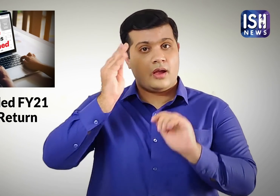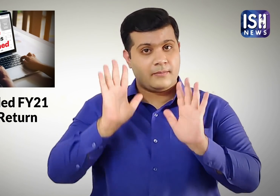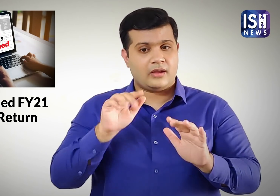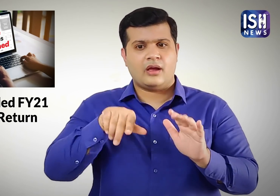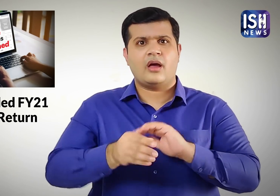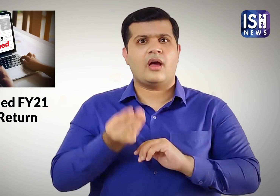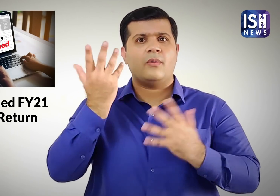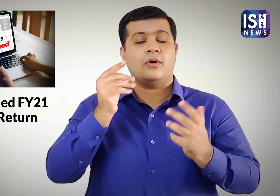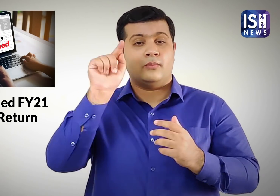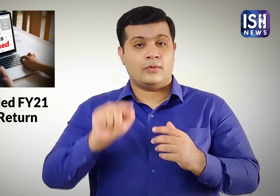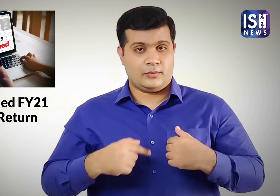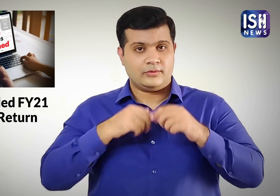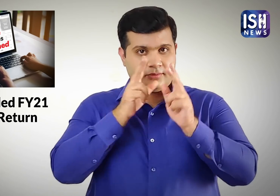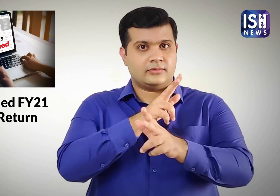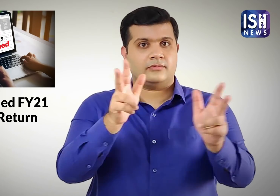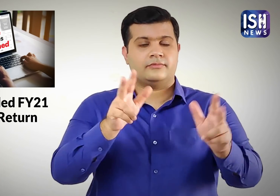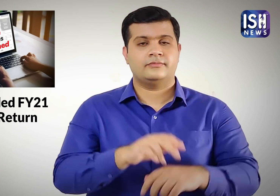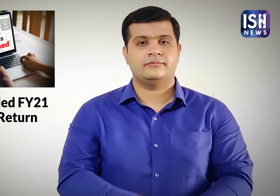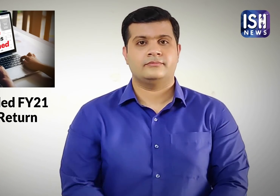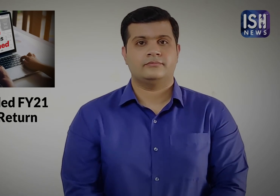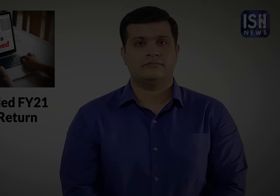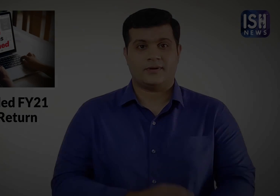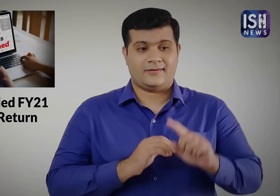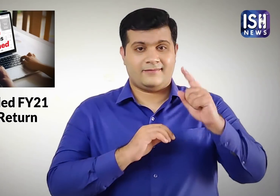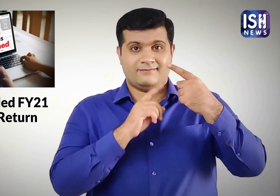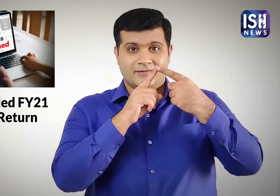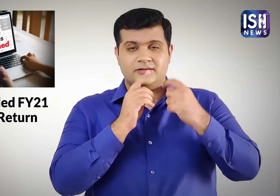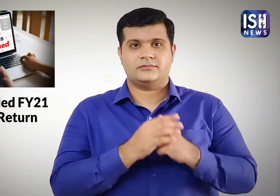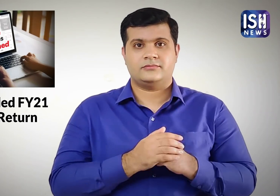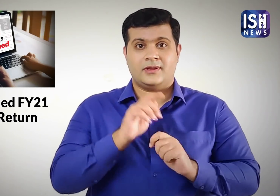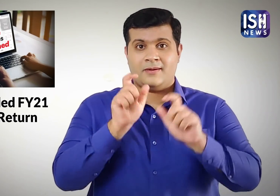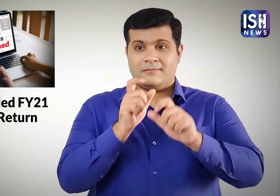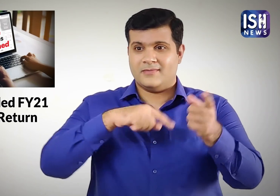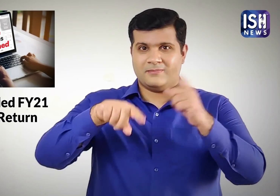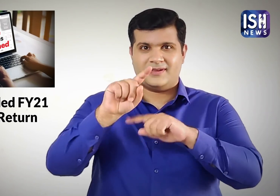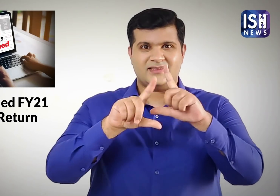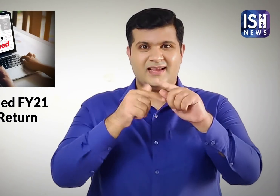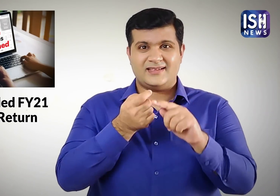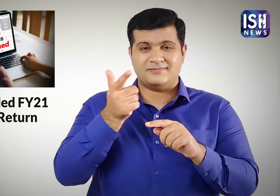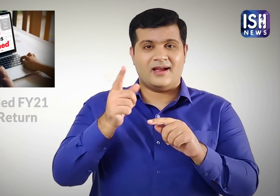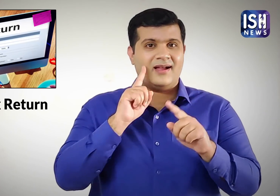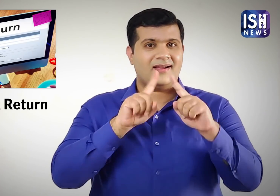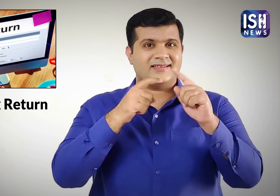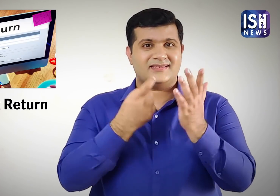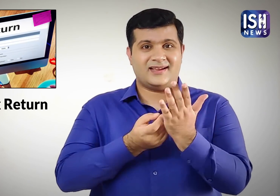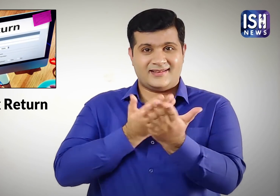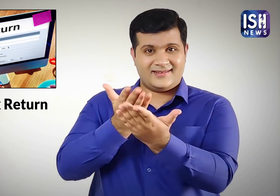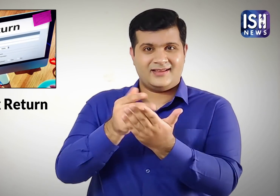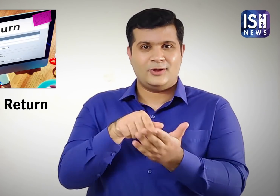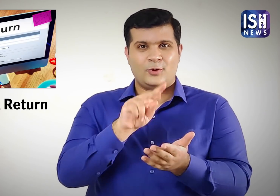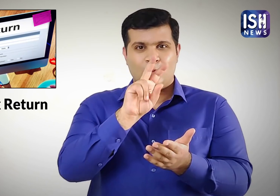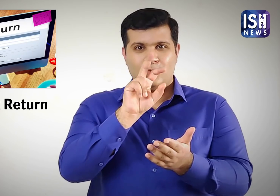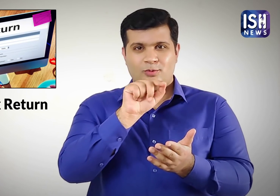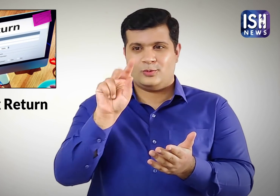Let me tell you about these. The due date for submitting income tax returns, which was 31st July